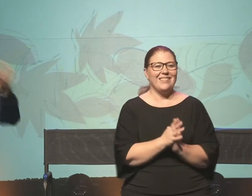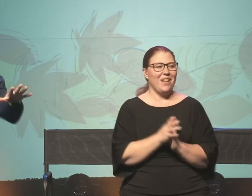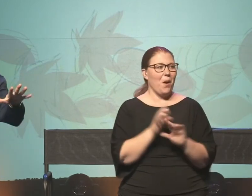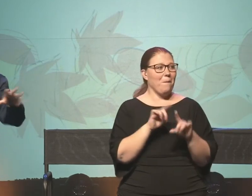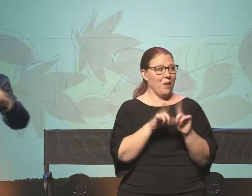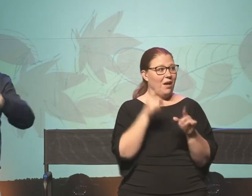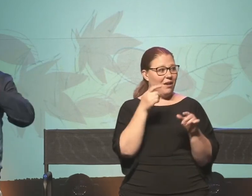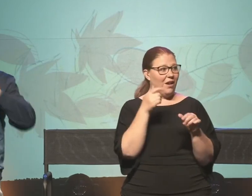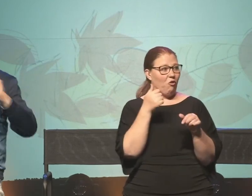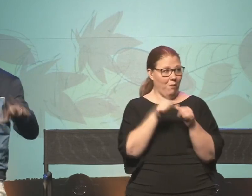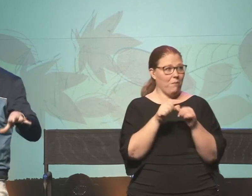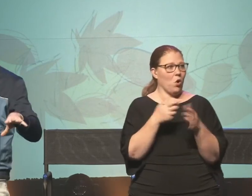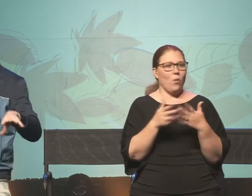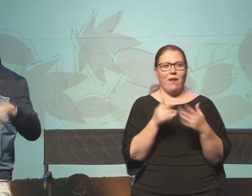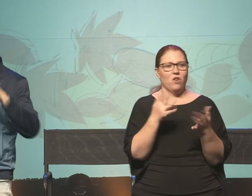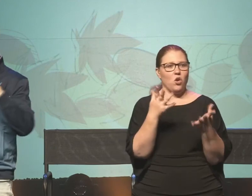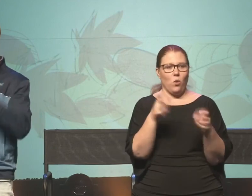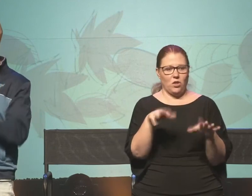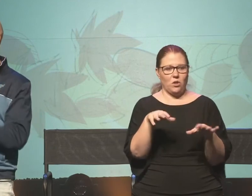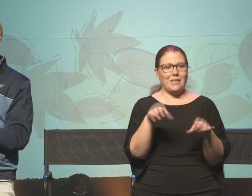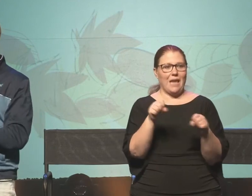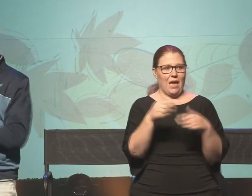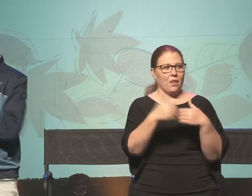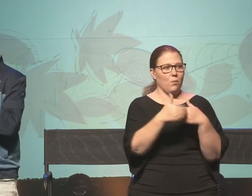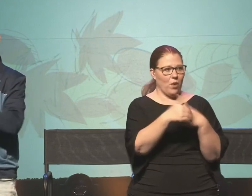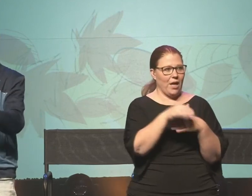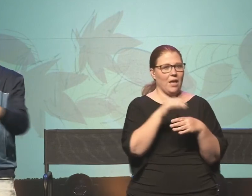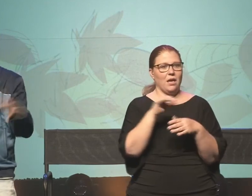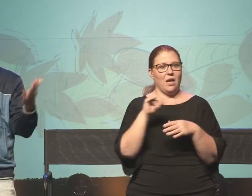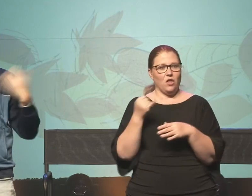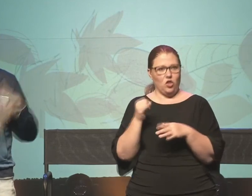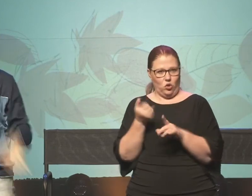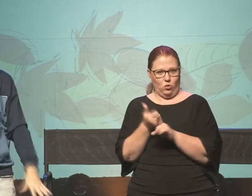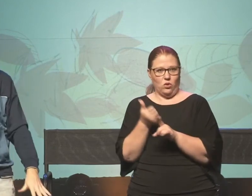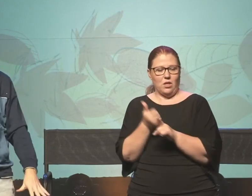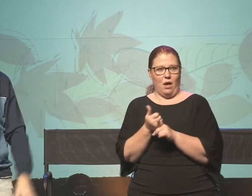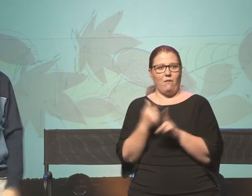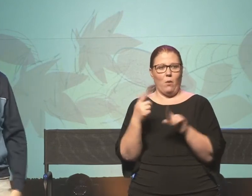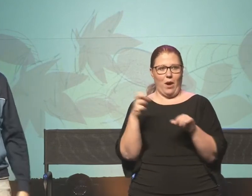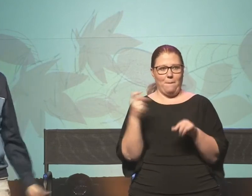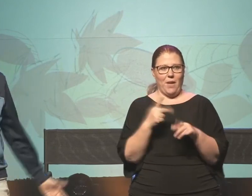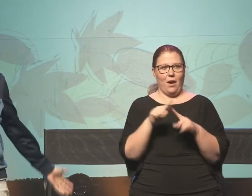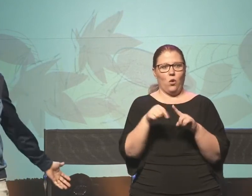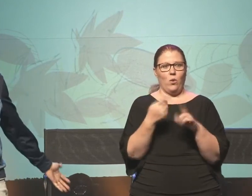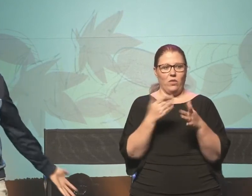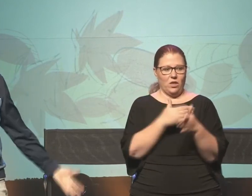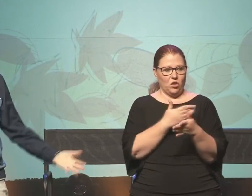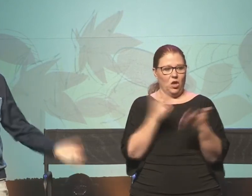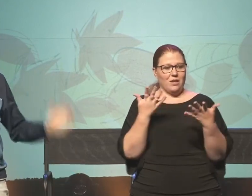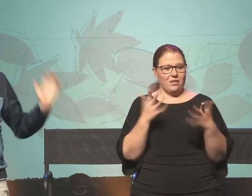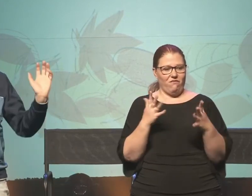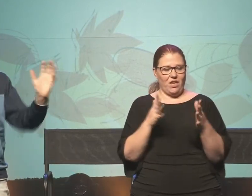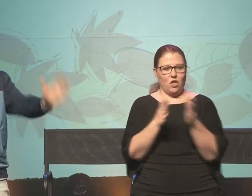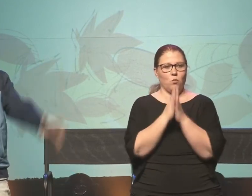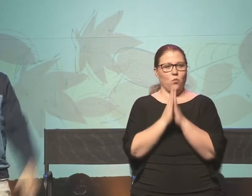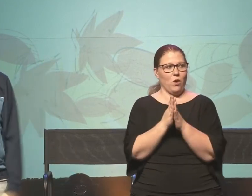when you want to, take the bread and the juice on your own. I'll come back when we're done with the song. Pray for us together. Give our blessing for